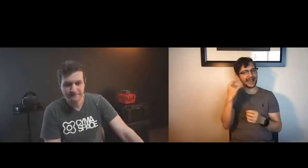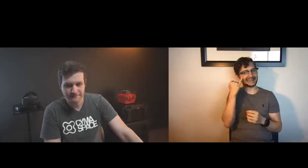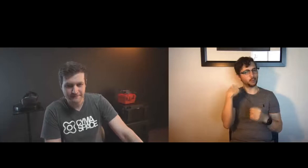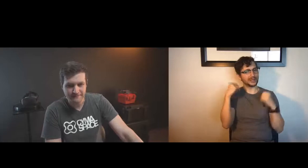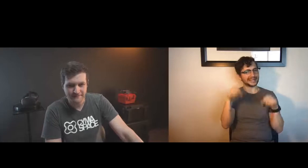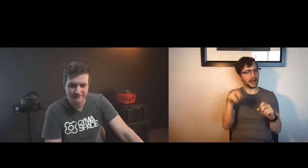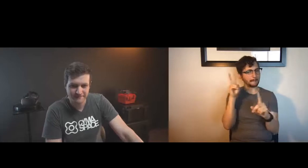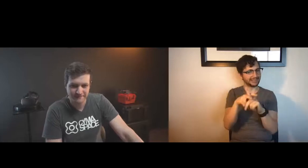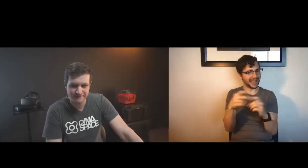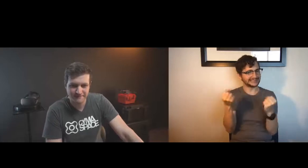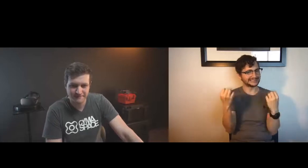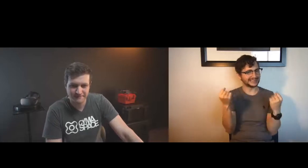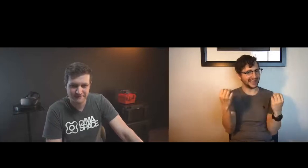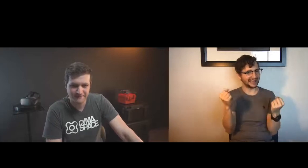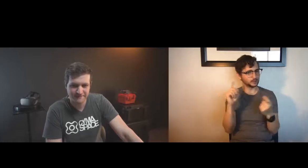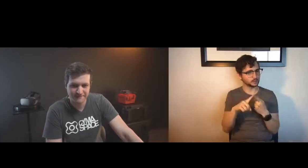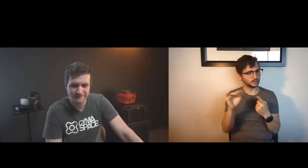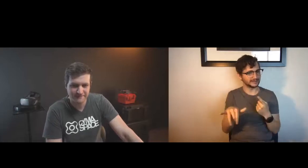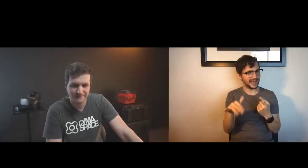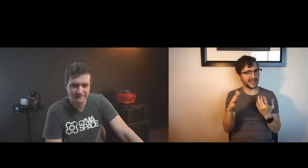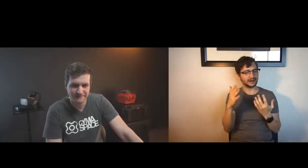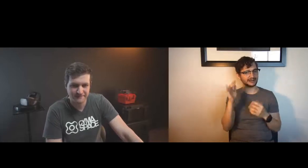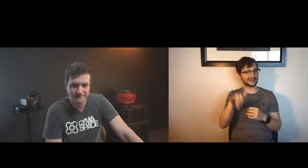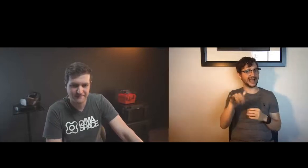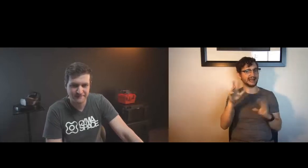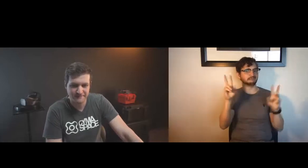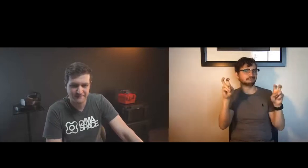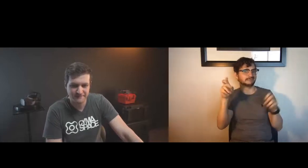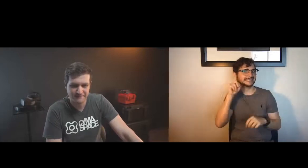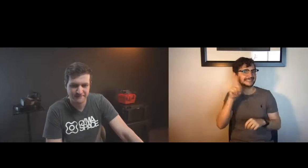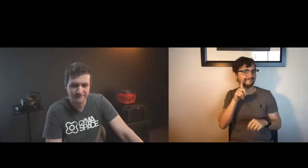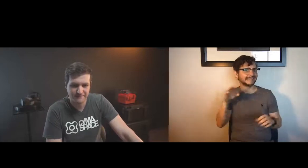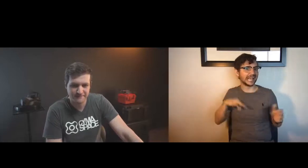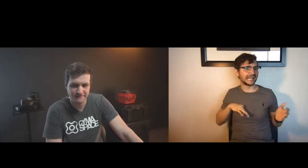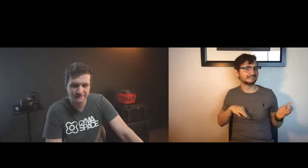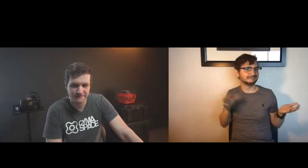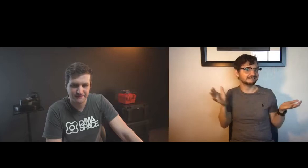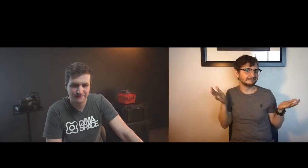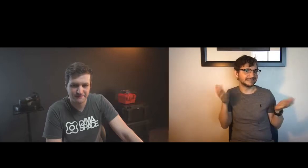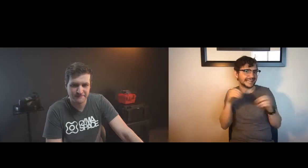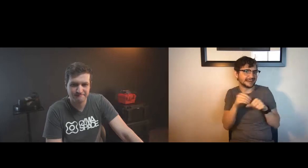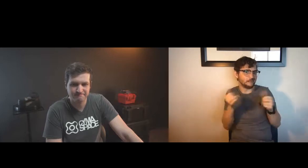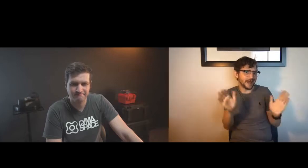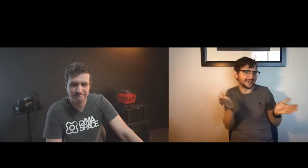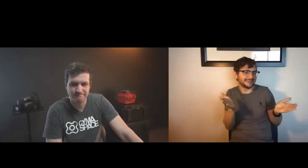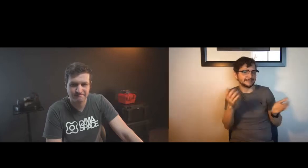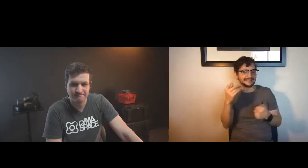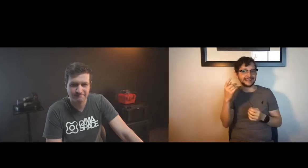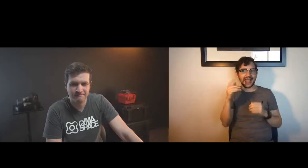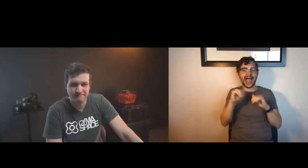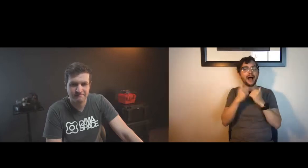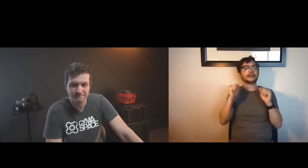i question if we could then use that and apply it to